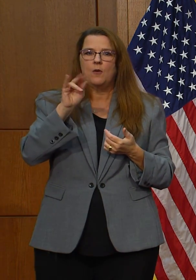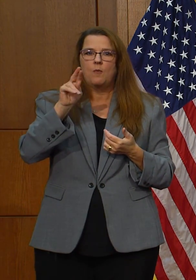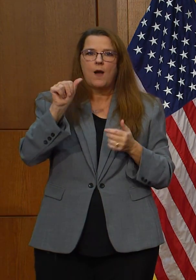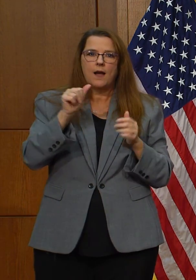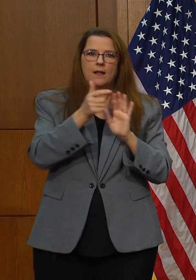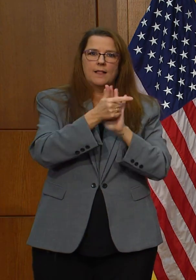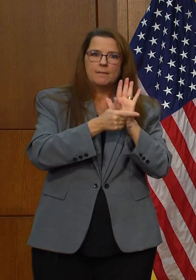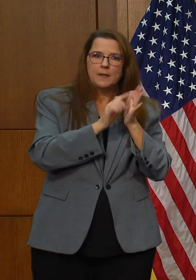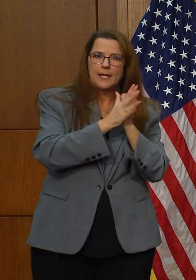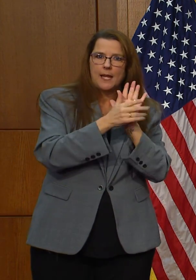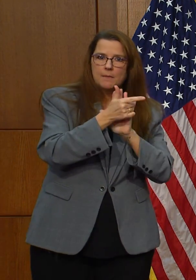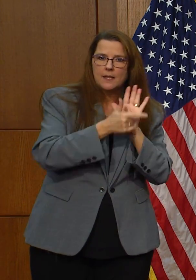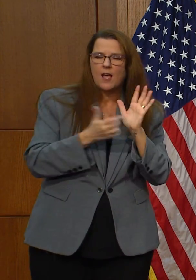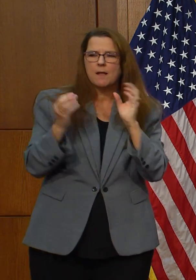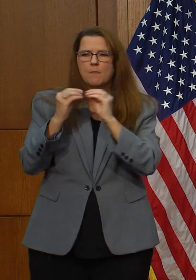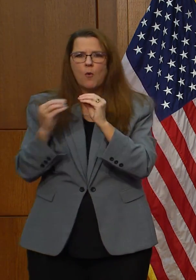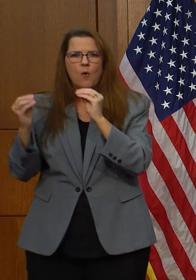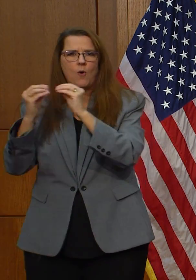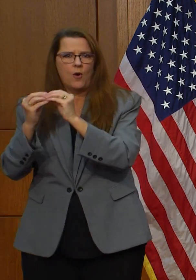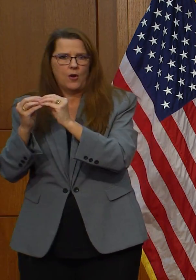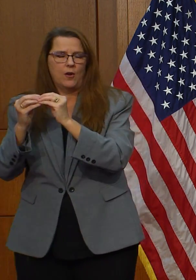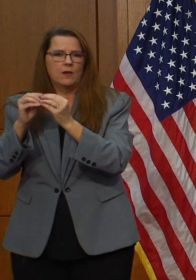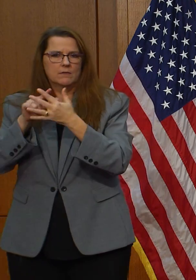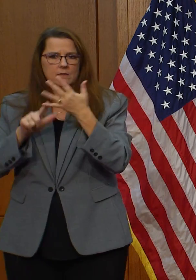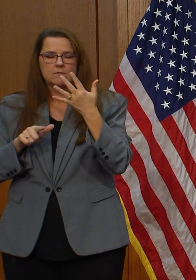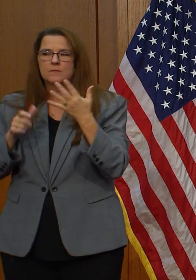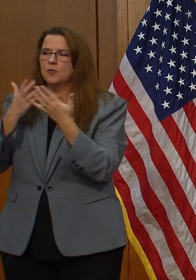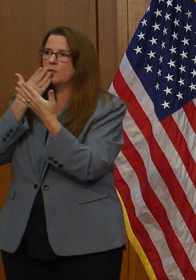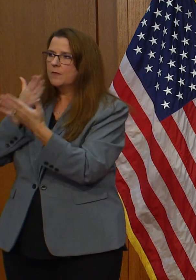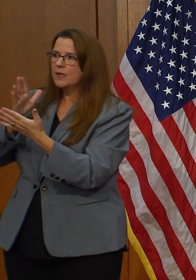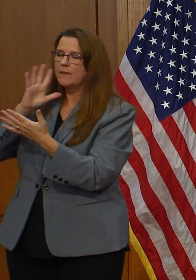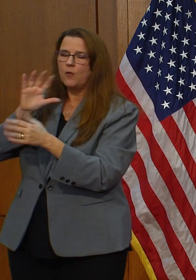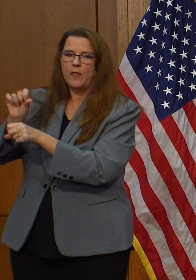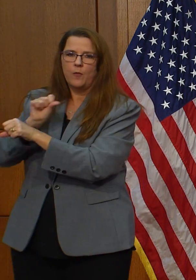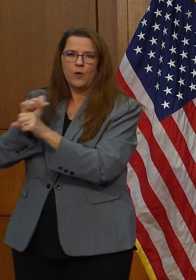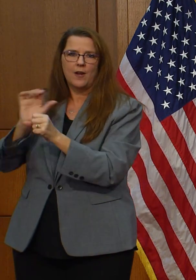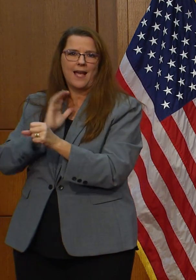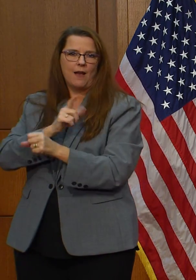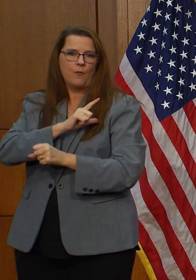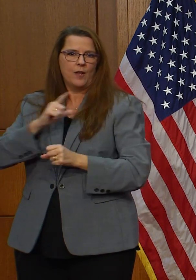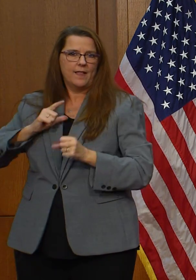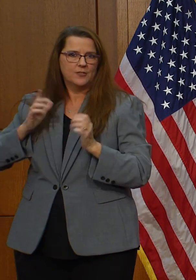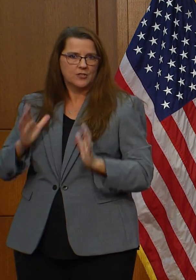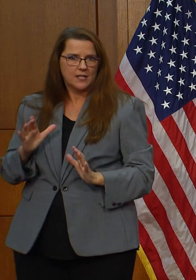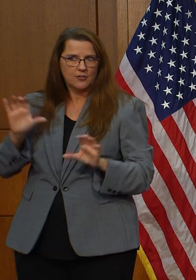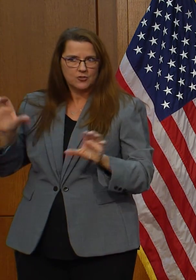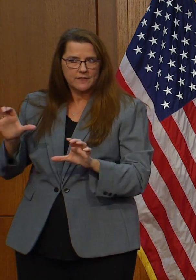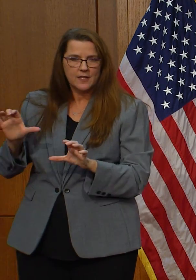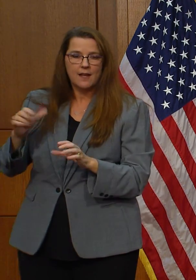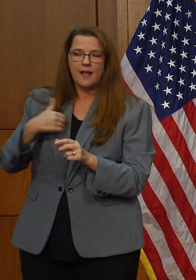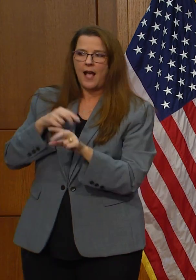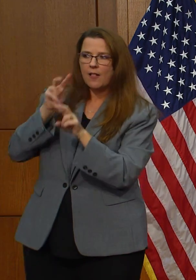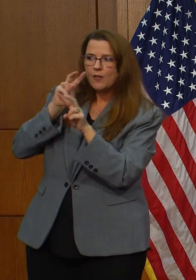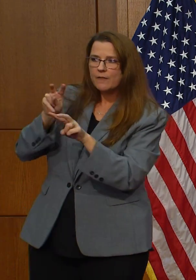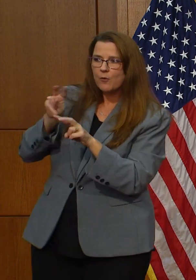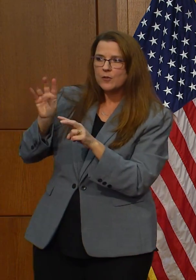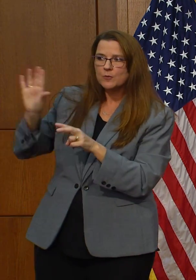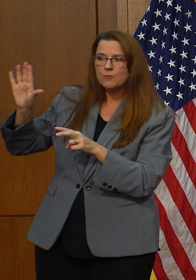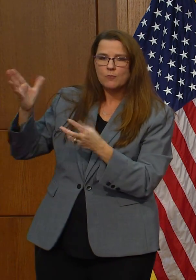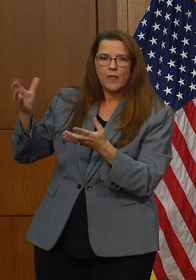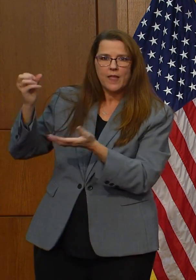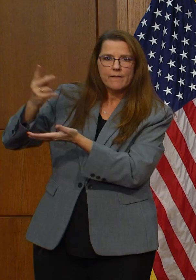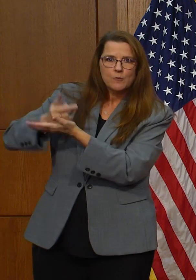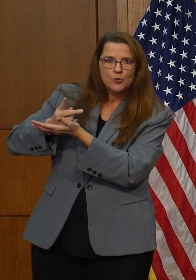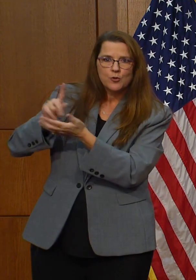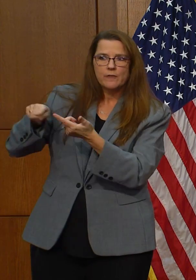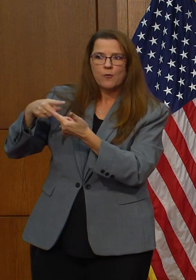I appreciate the work that the legislators have done, and I look forward to reviewing the legislation that they approved when it gets